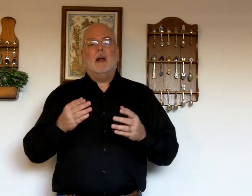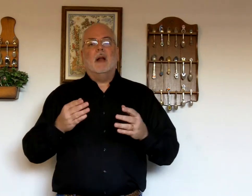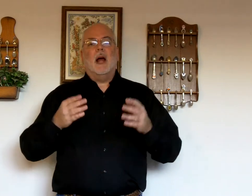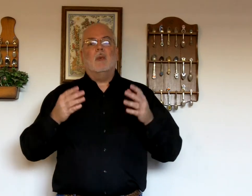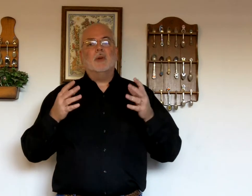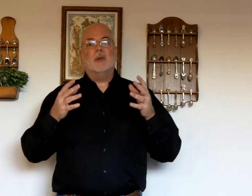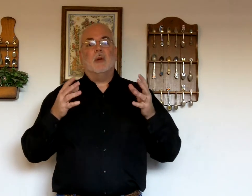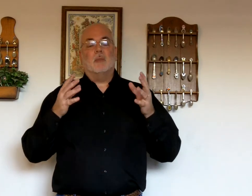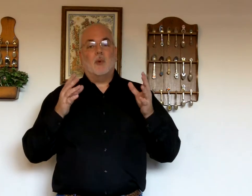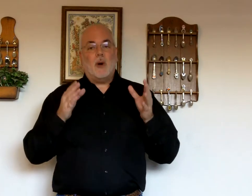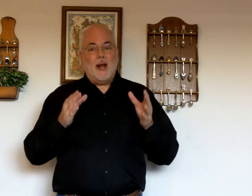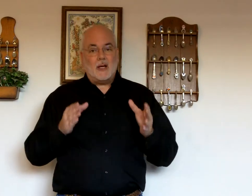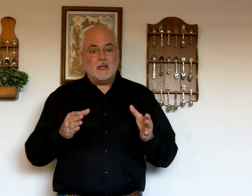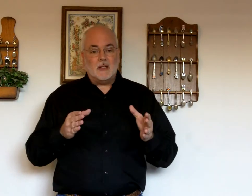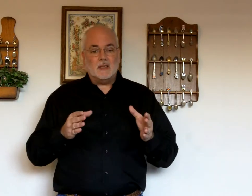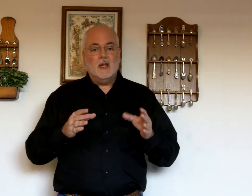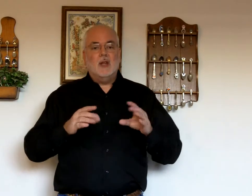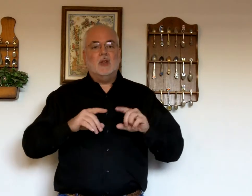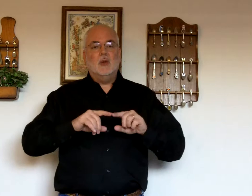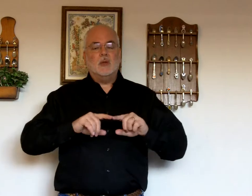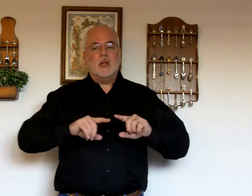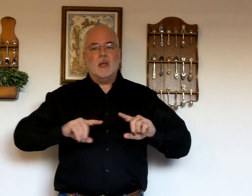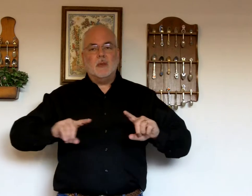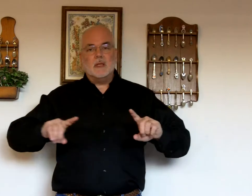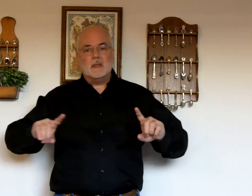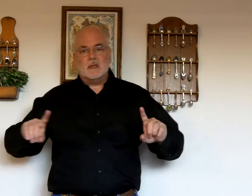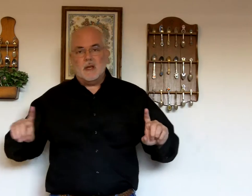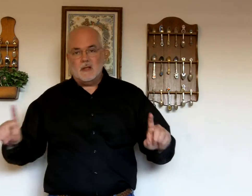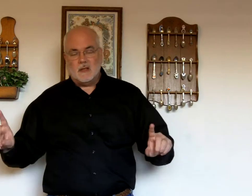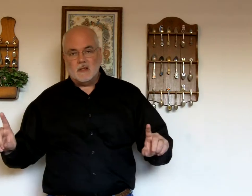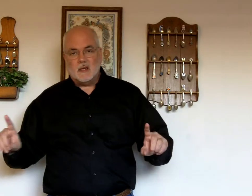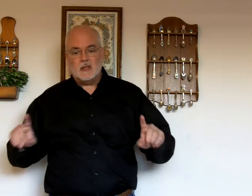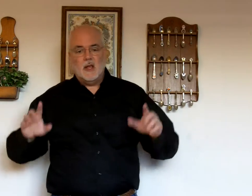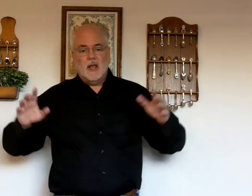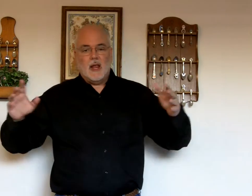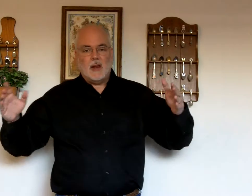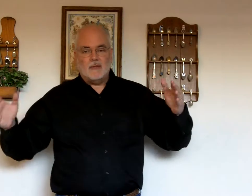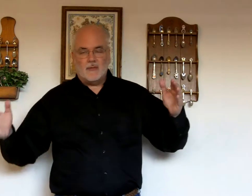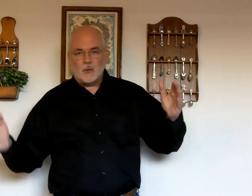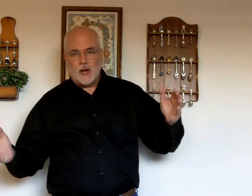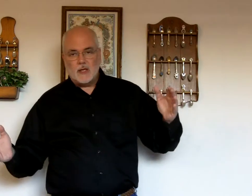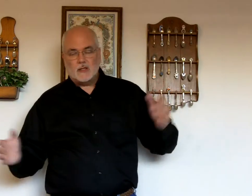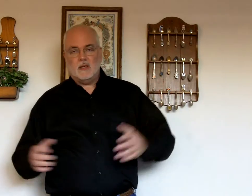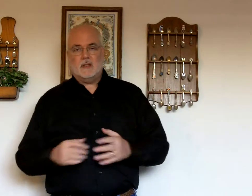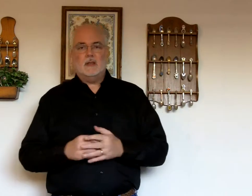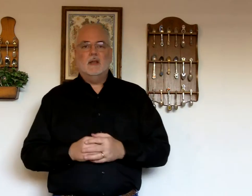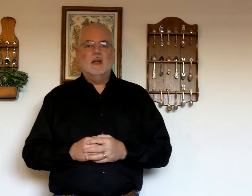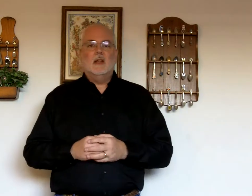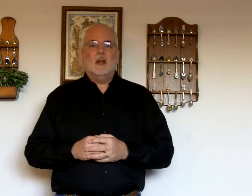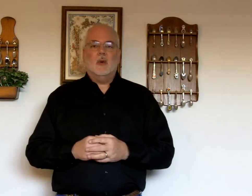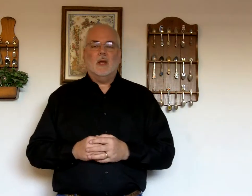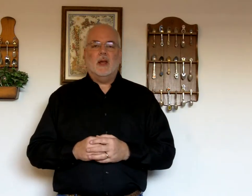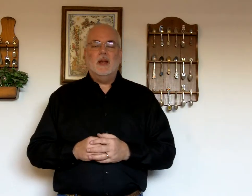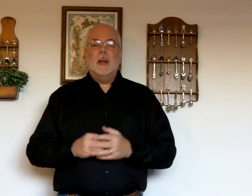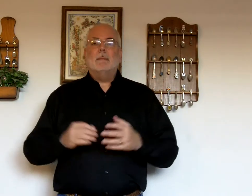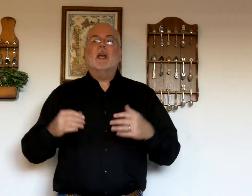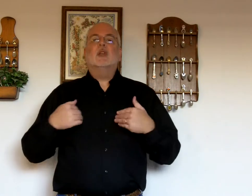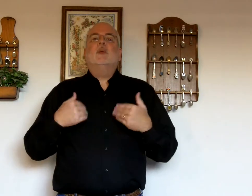I want you to practice using them in sentences and phrases okay because we